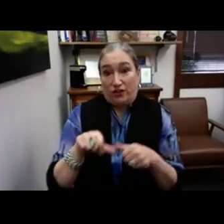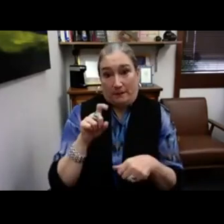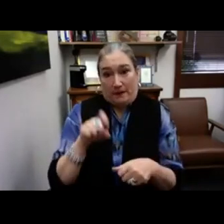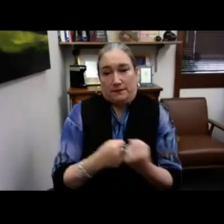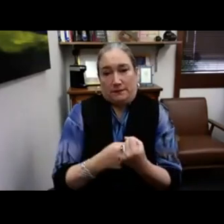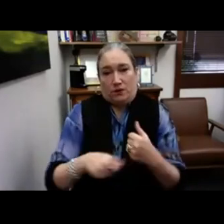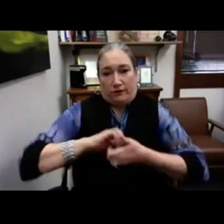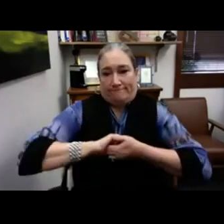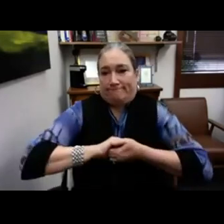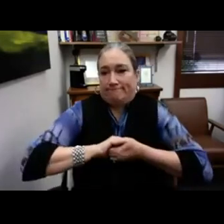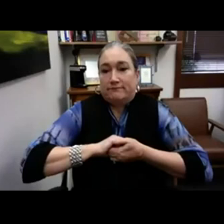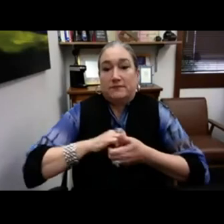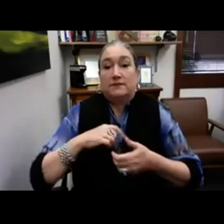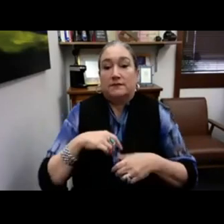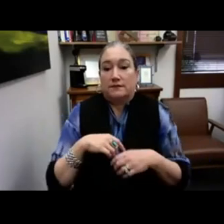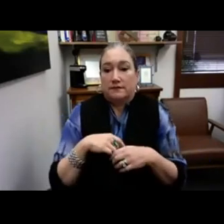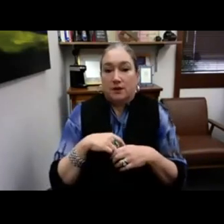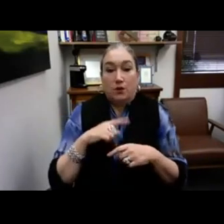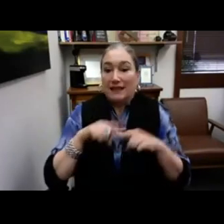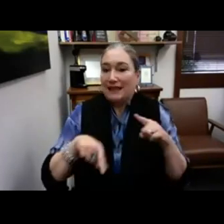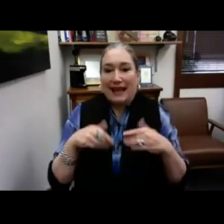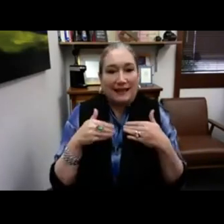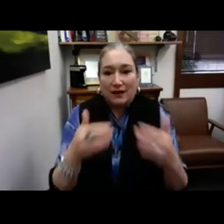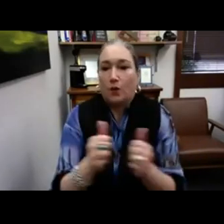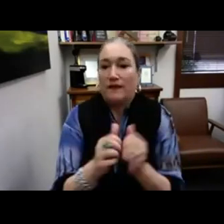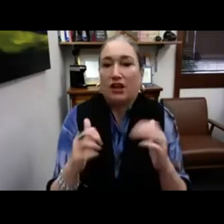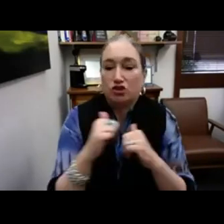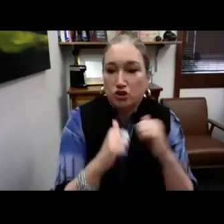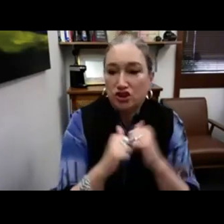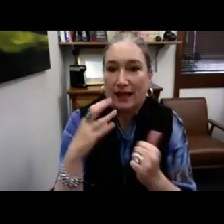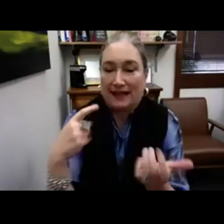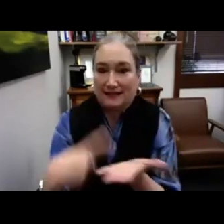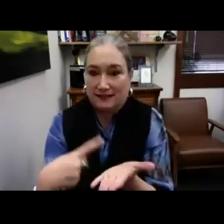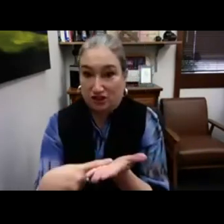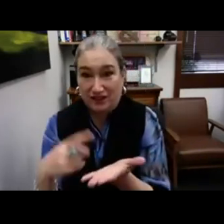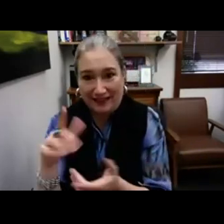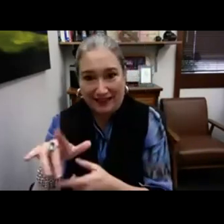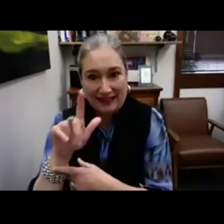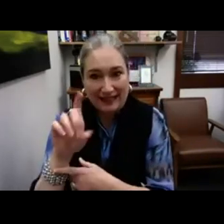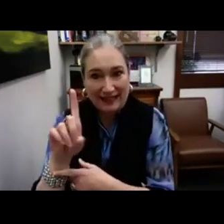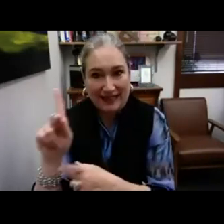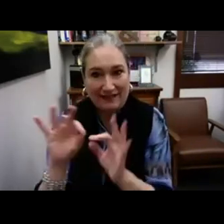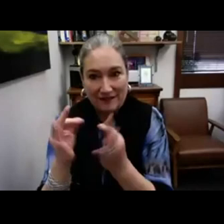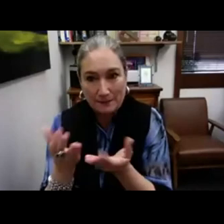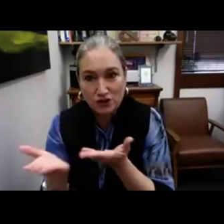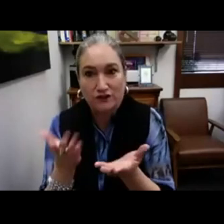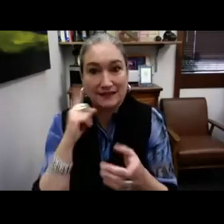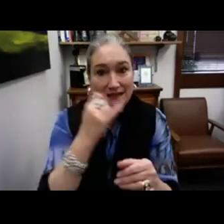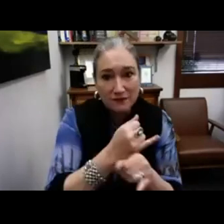that we have for each other. We can't go forward without structure and discussion.